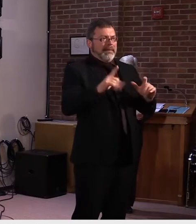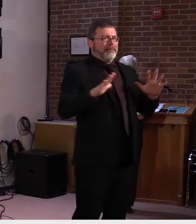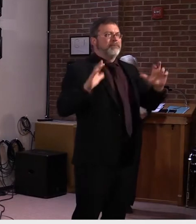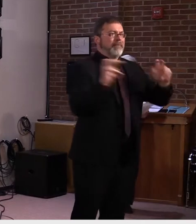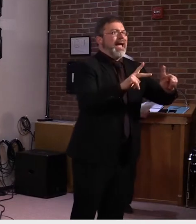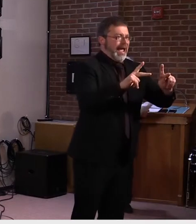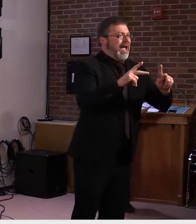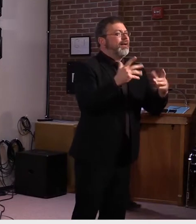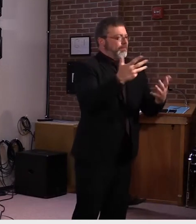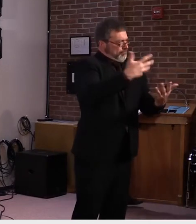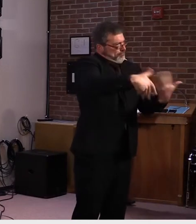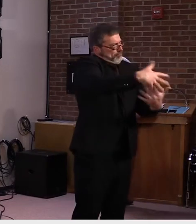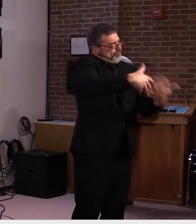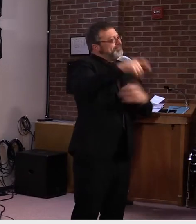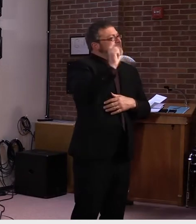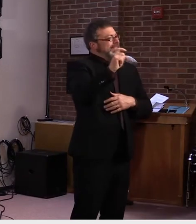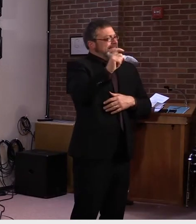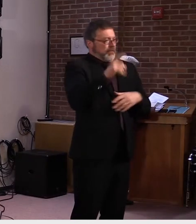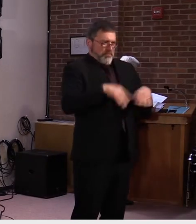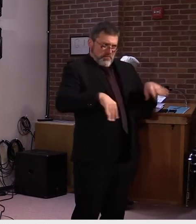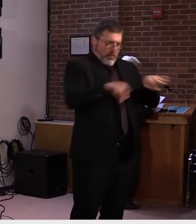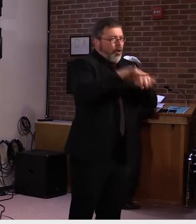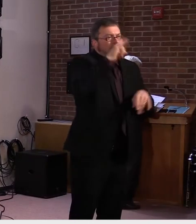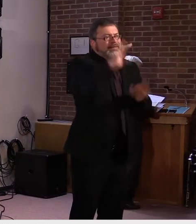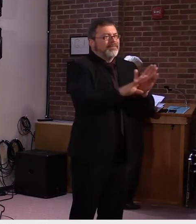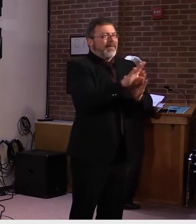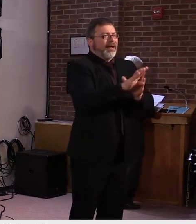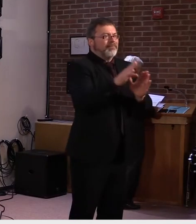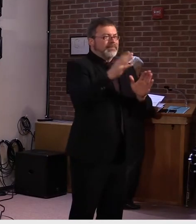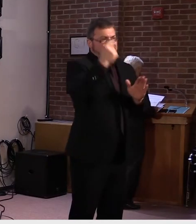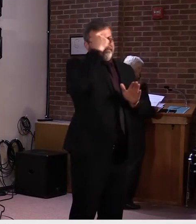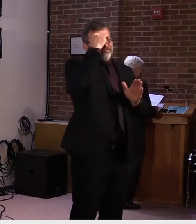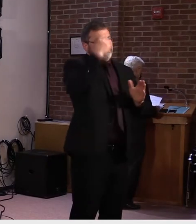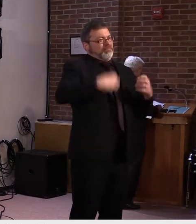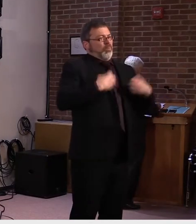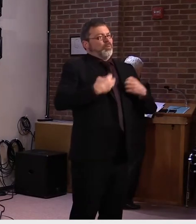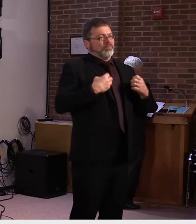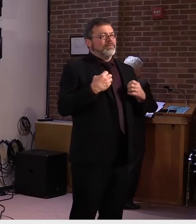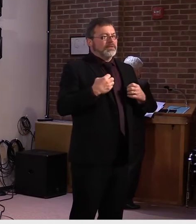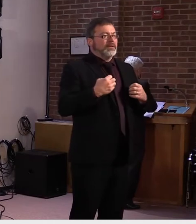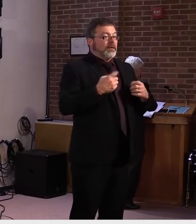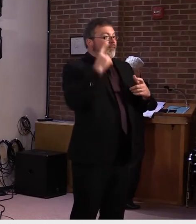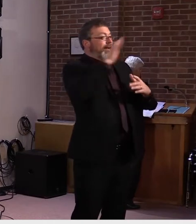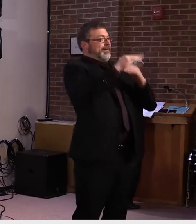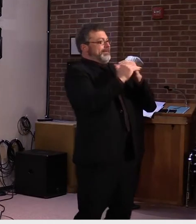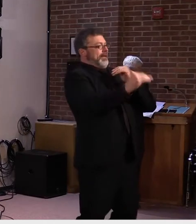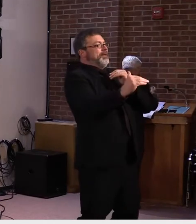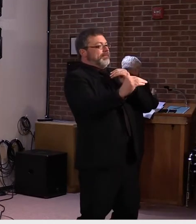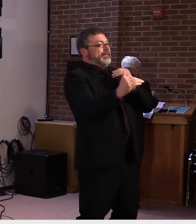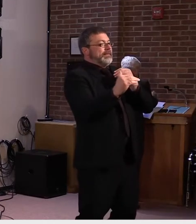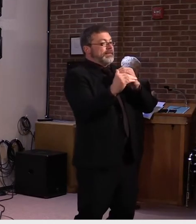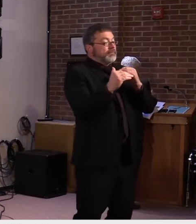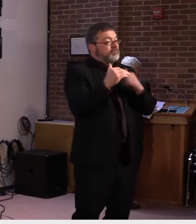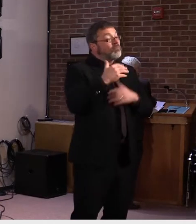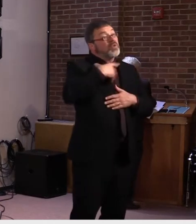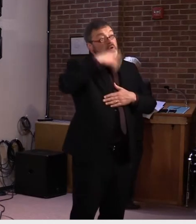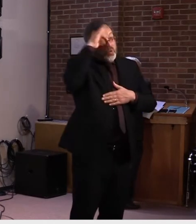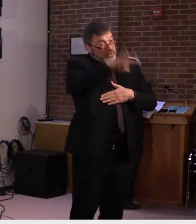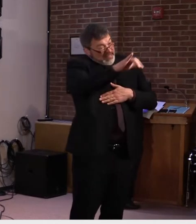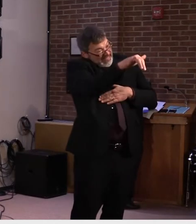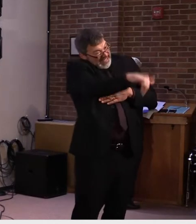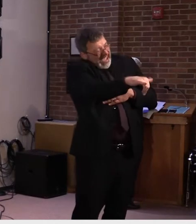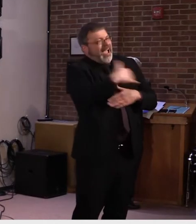for these kids. Because while we know there is some risk going back, there will also be long-term